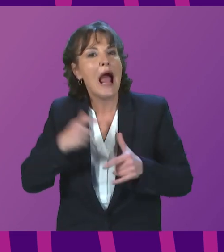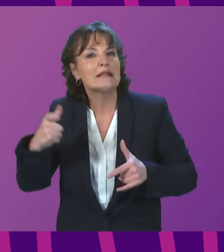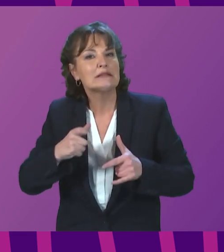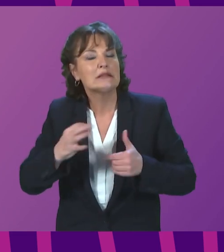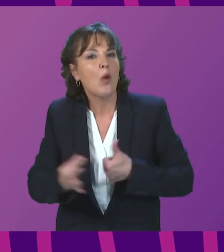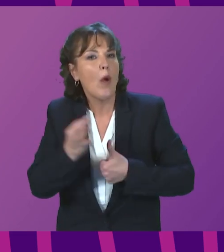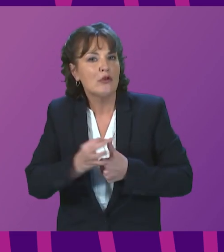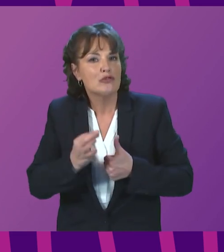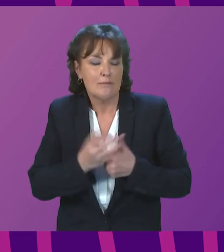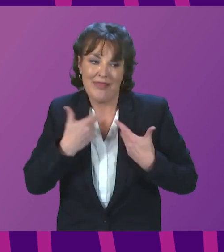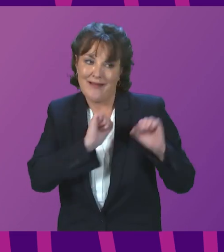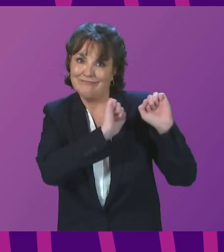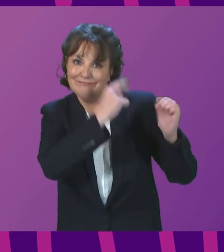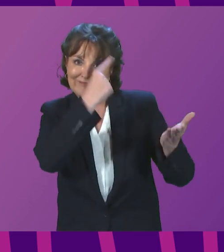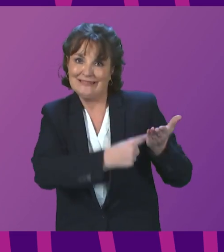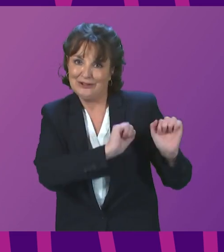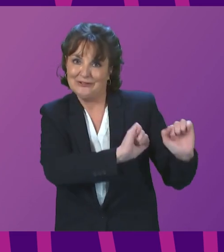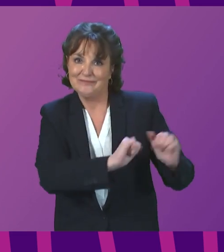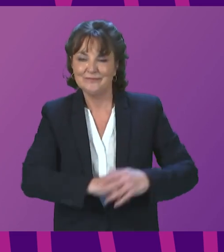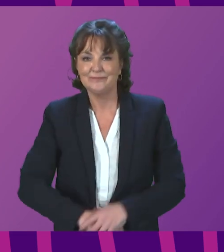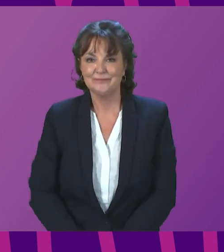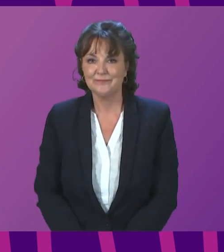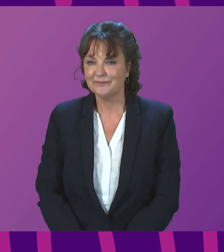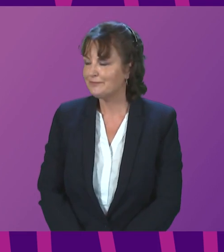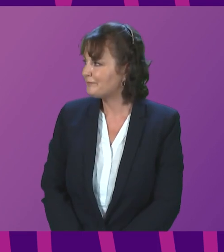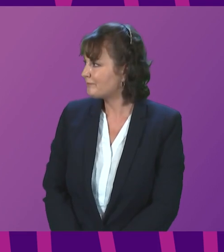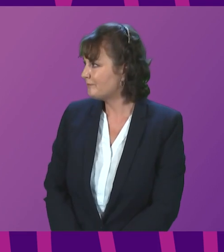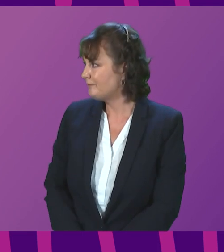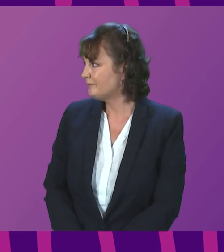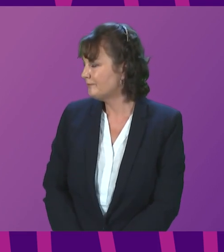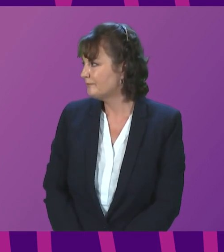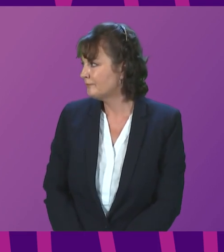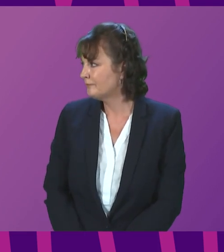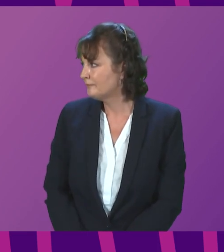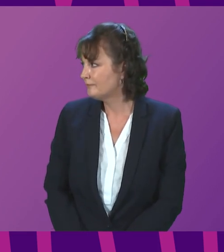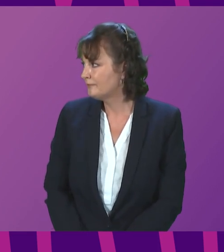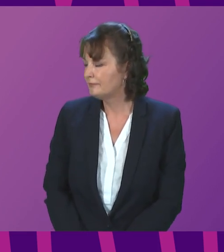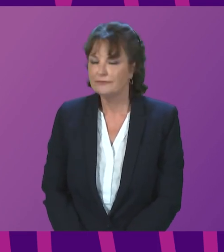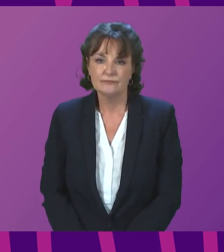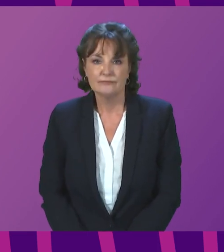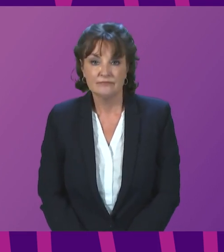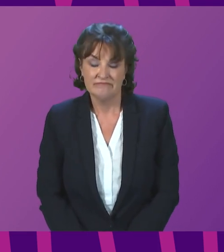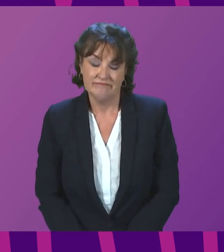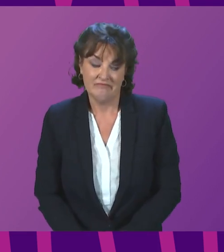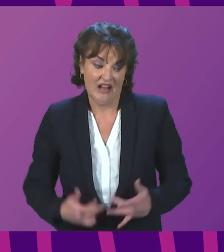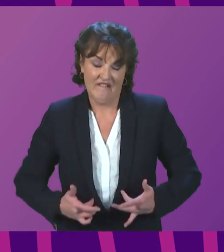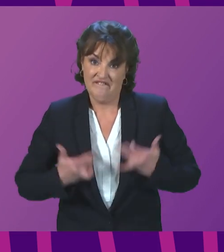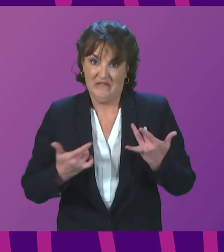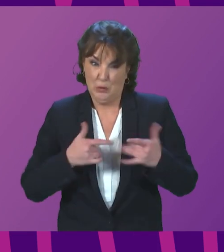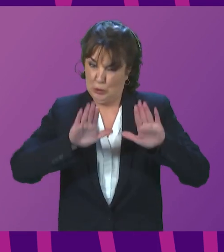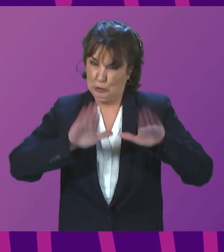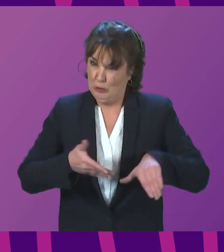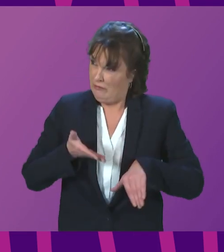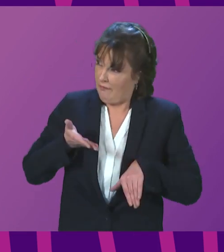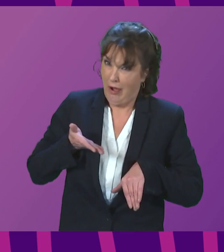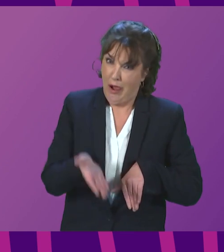Anna Sarwar. Thank you, presiding officer. I think it is safe to say that we should not have allowed unsafe trains or trains that did not meet standards to be